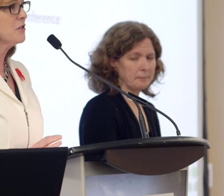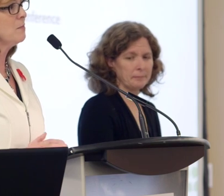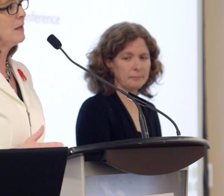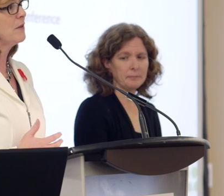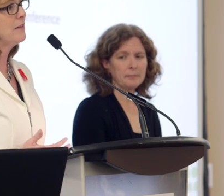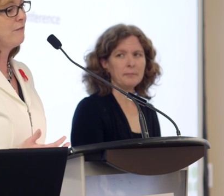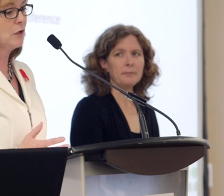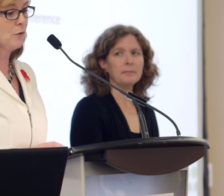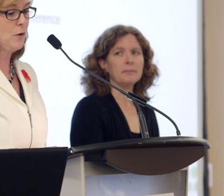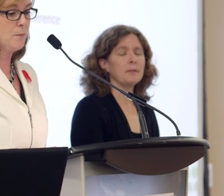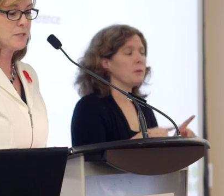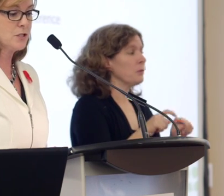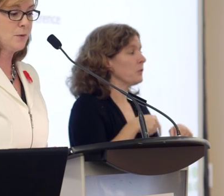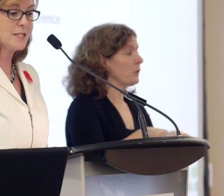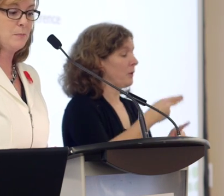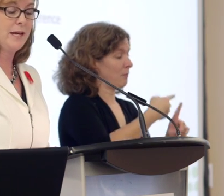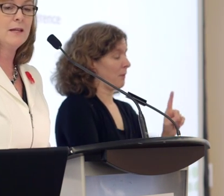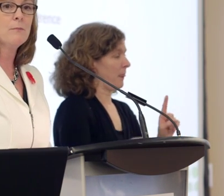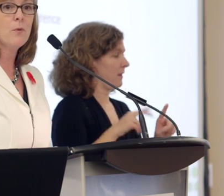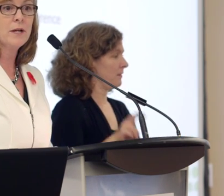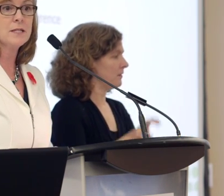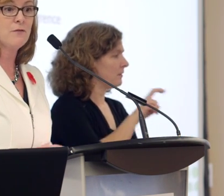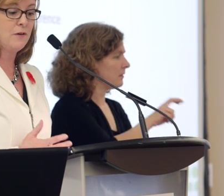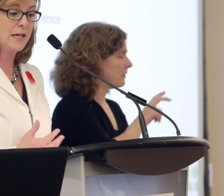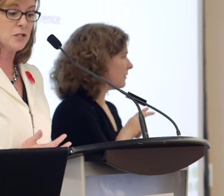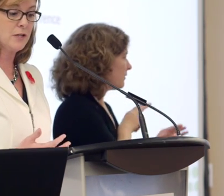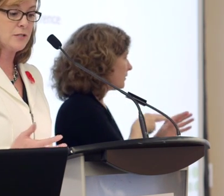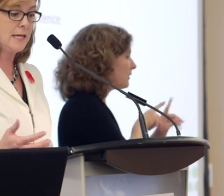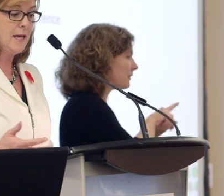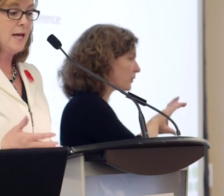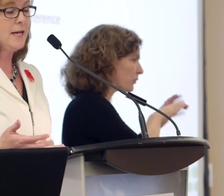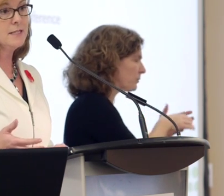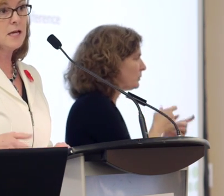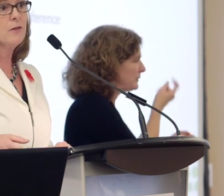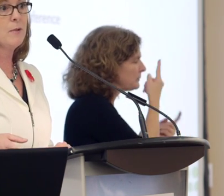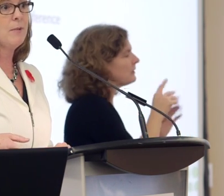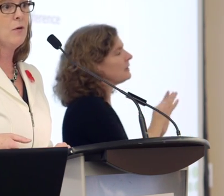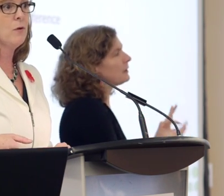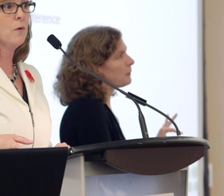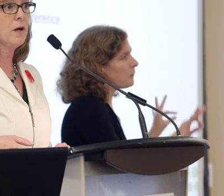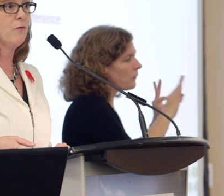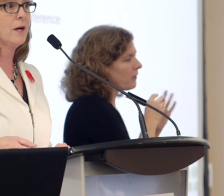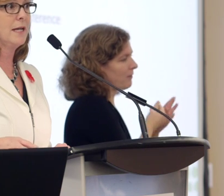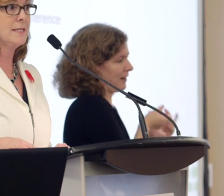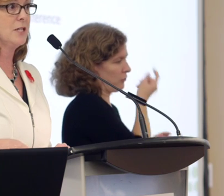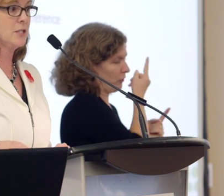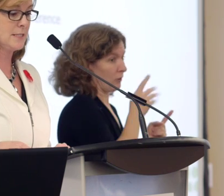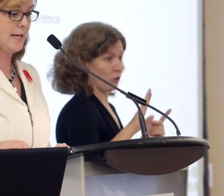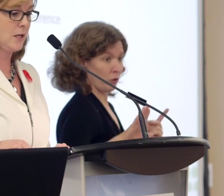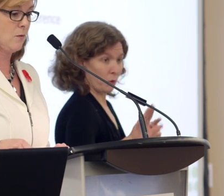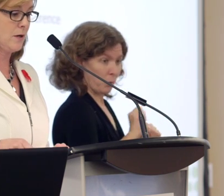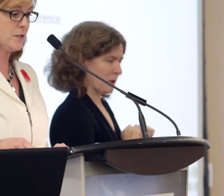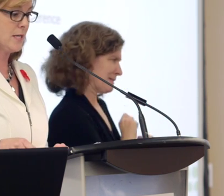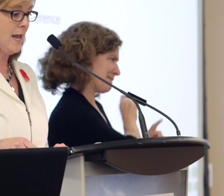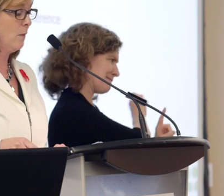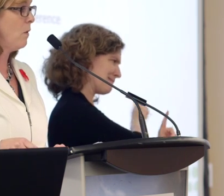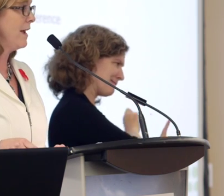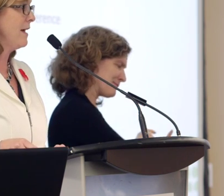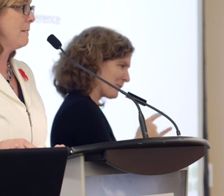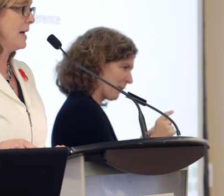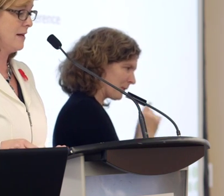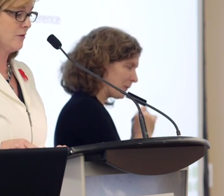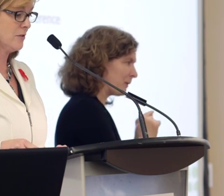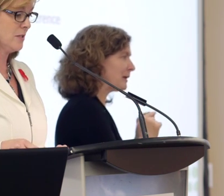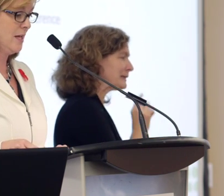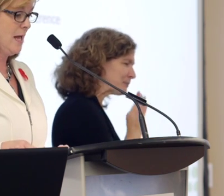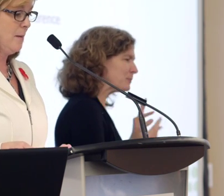I'll also meet with different groups to explain the importance of financial literacy and tell them about the work of organizations like yours and